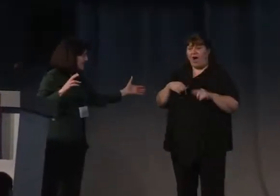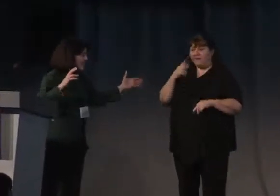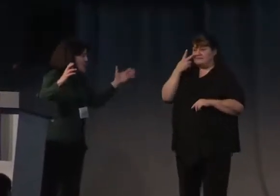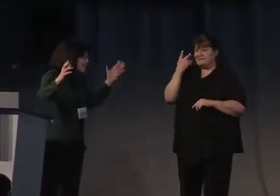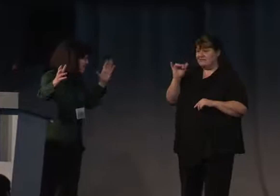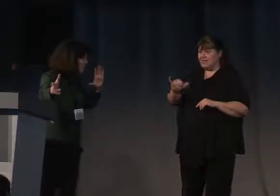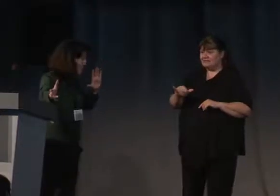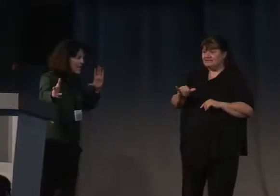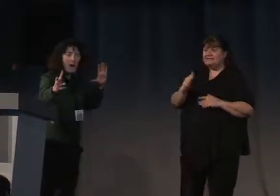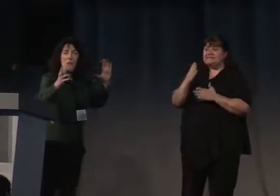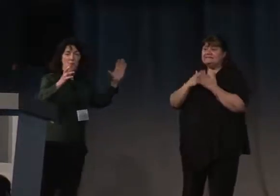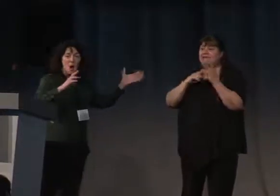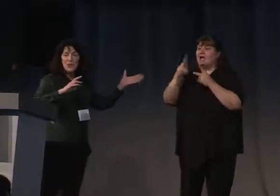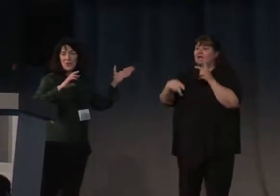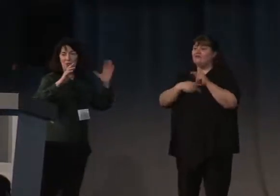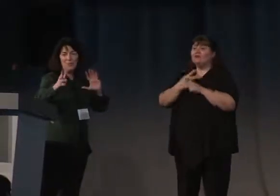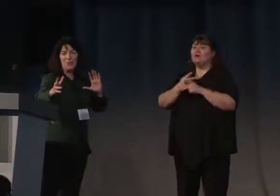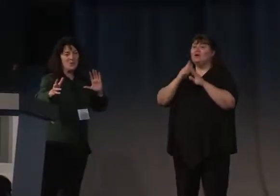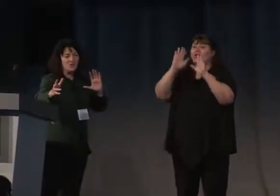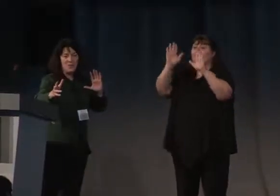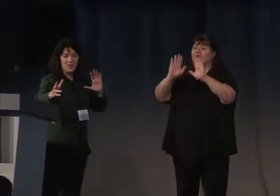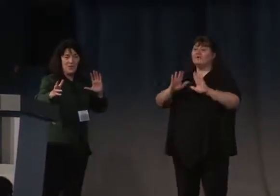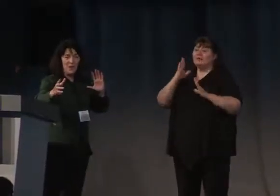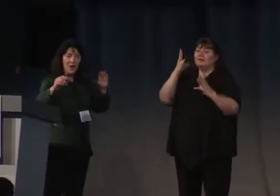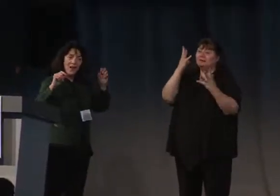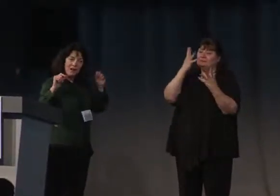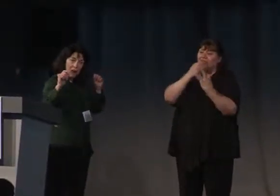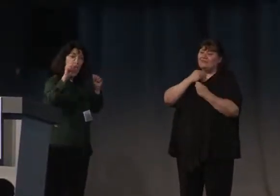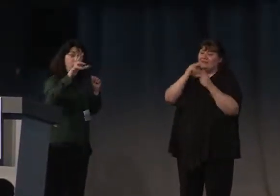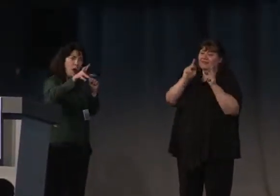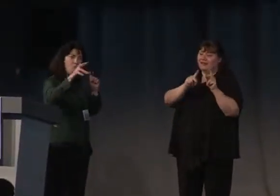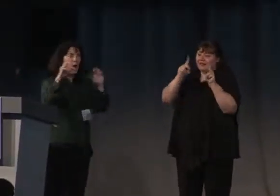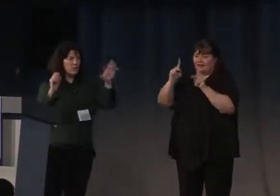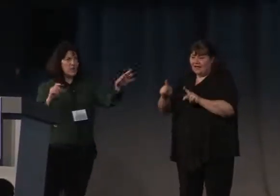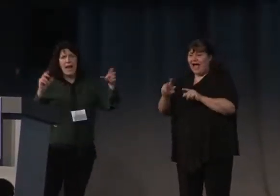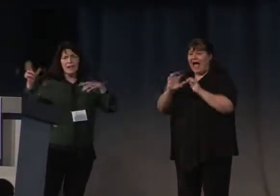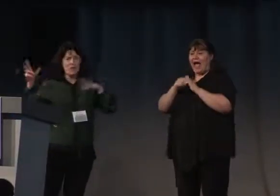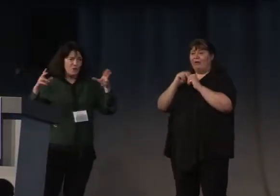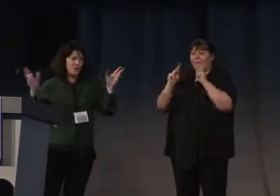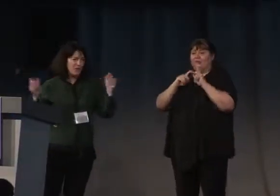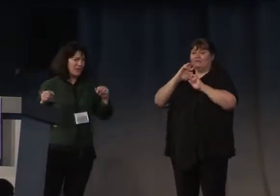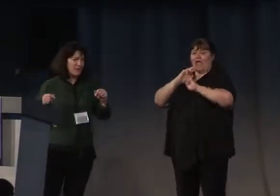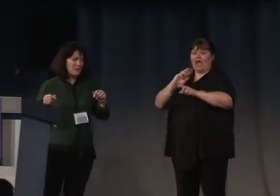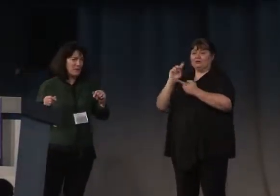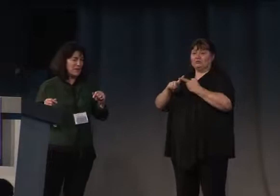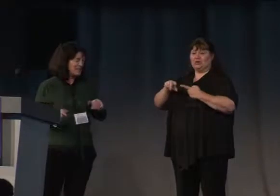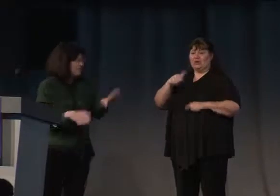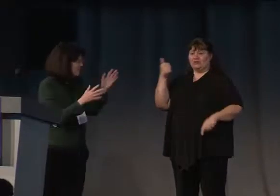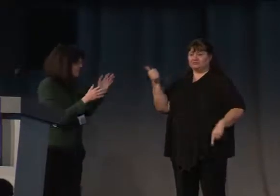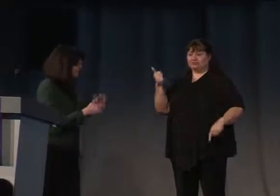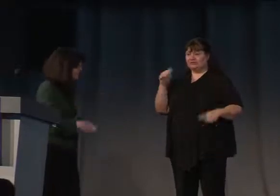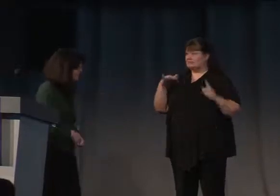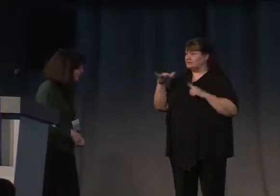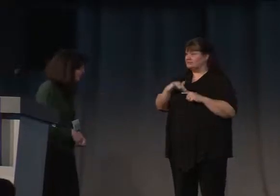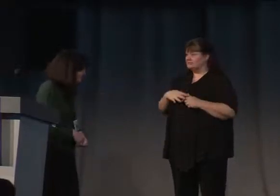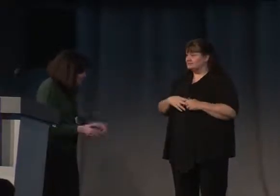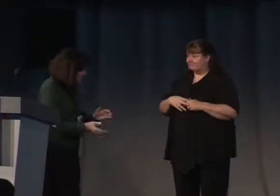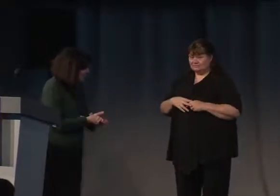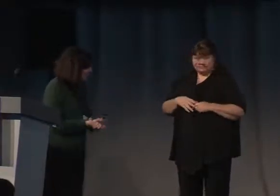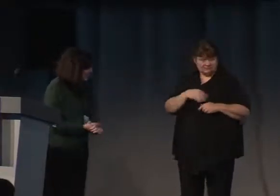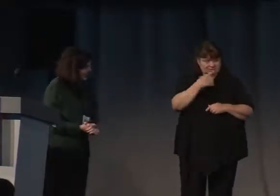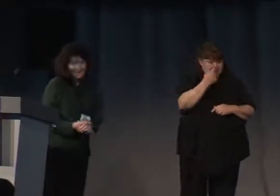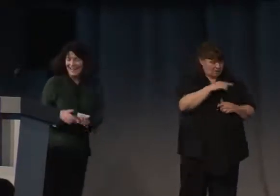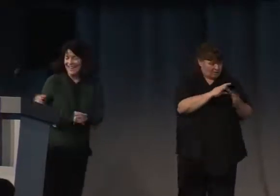this as some sort of really wonderful, beautiful metaphor for how one reacts to others in this space. So do you want to